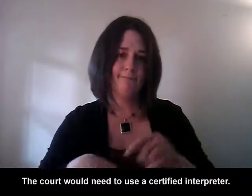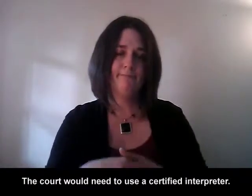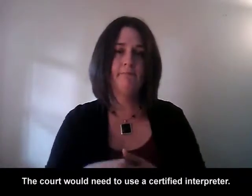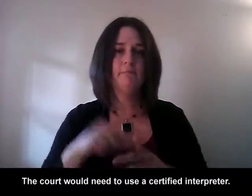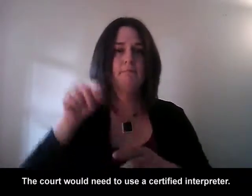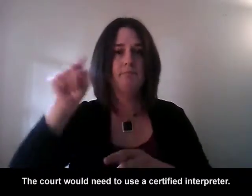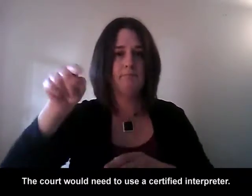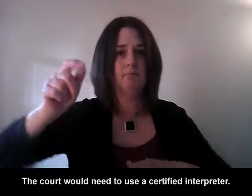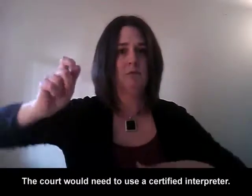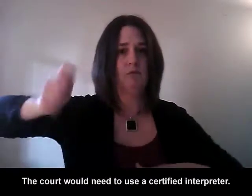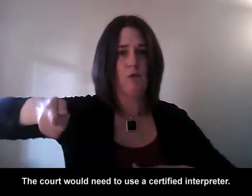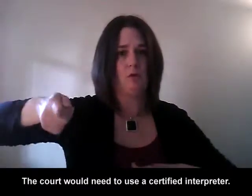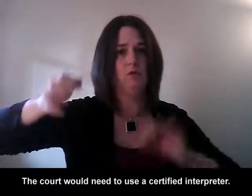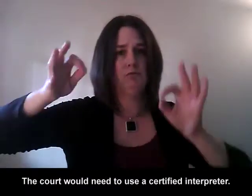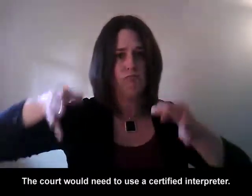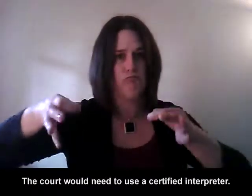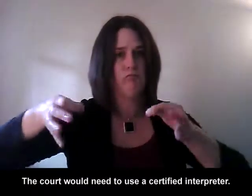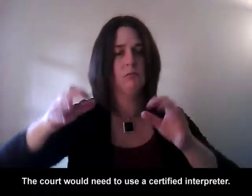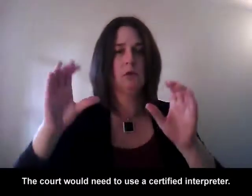would need to use a certified interpreter.